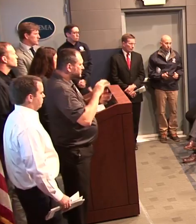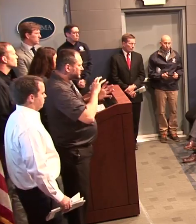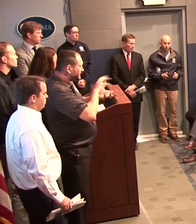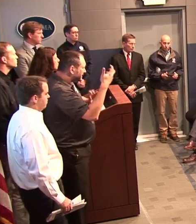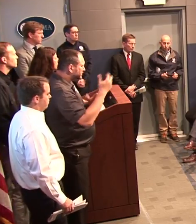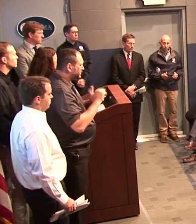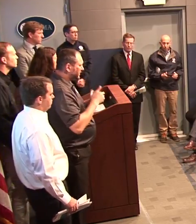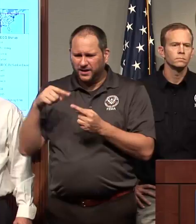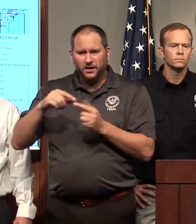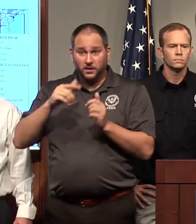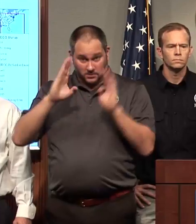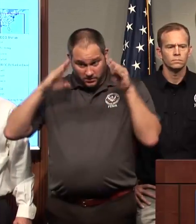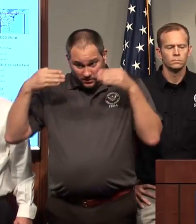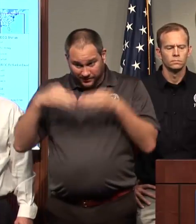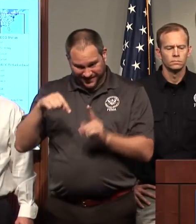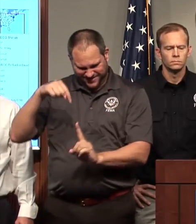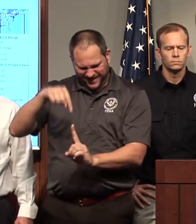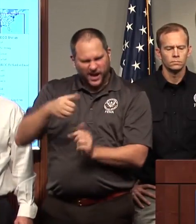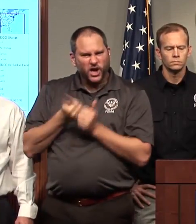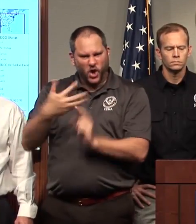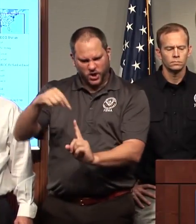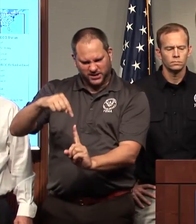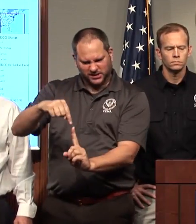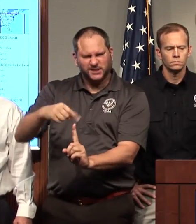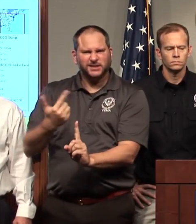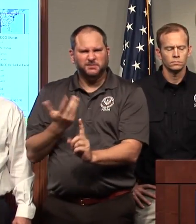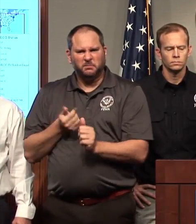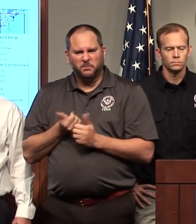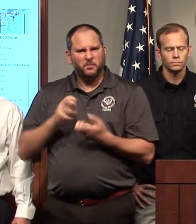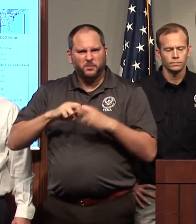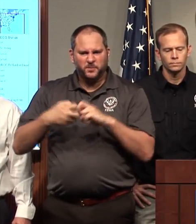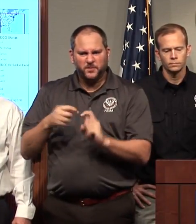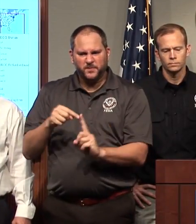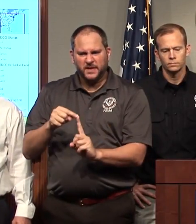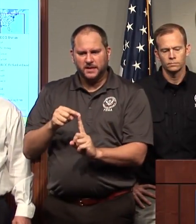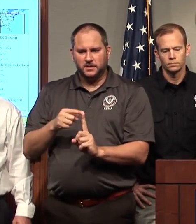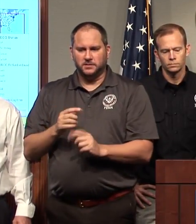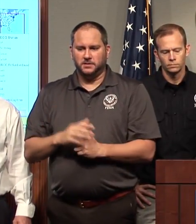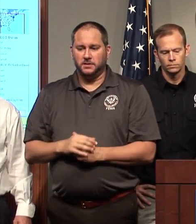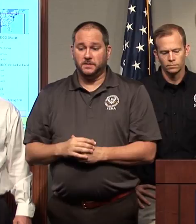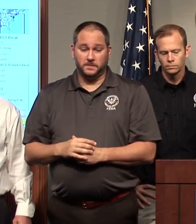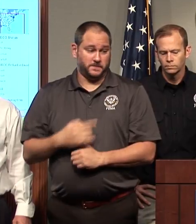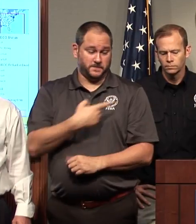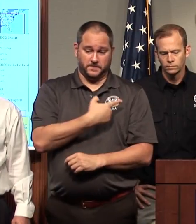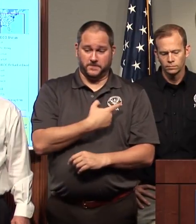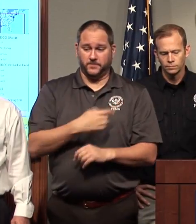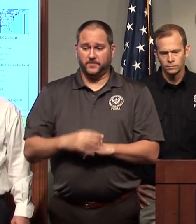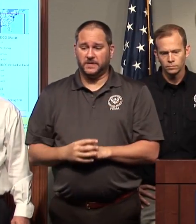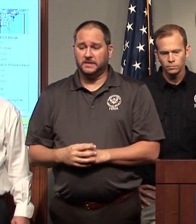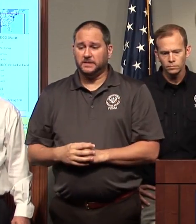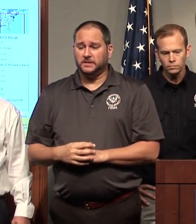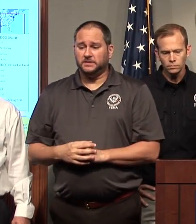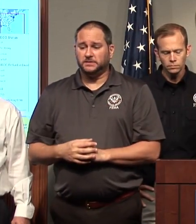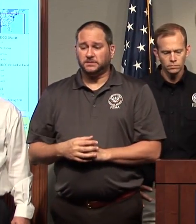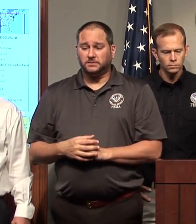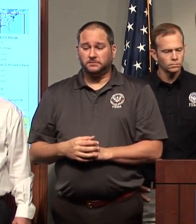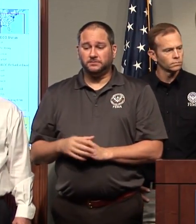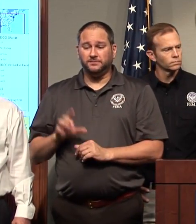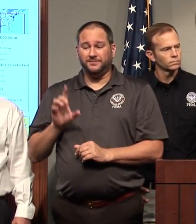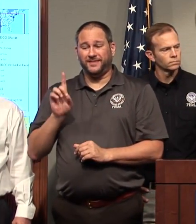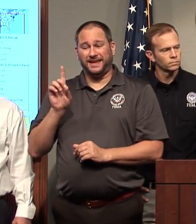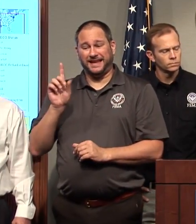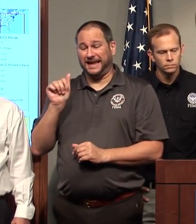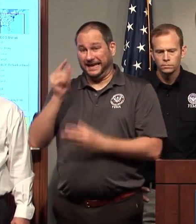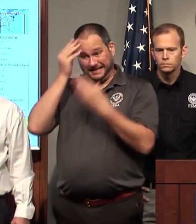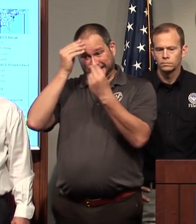be focused in on the cause? What might be behind these massive storms? You know, the data, I don't know